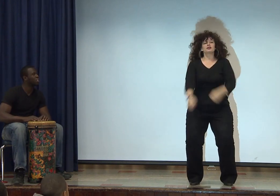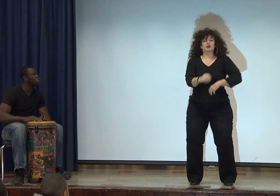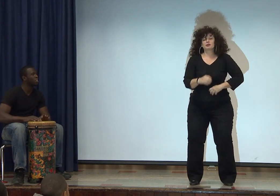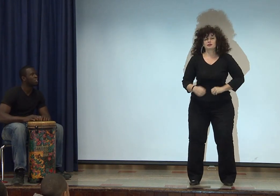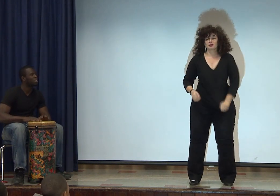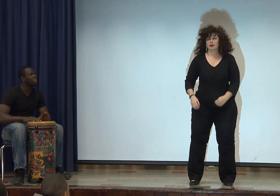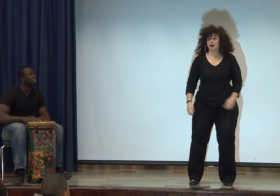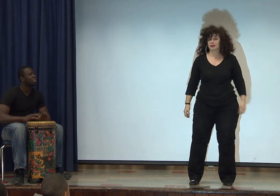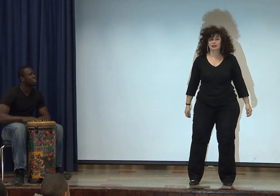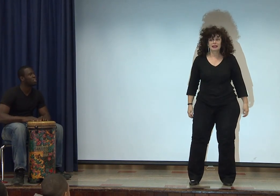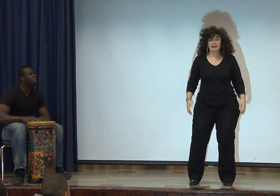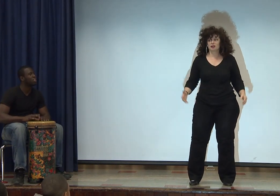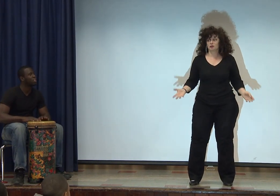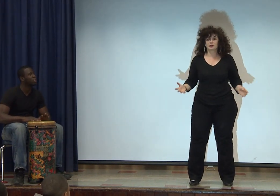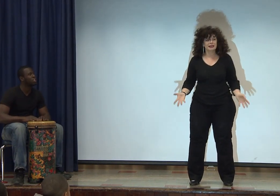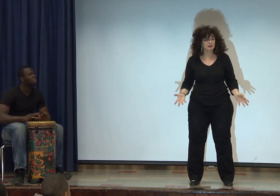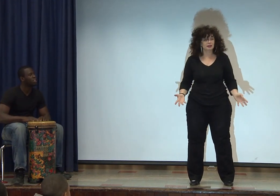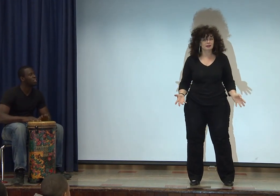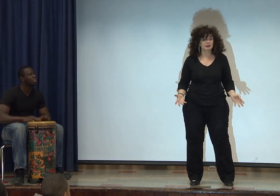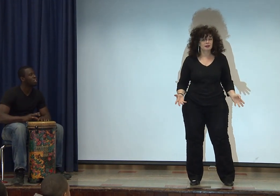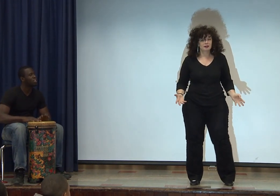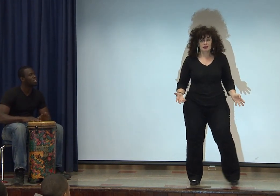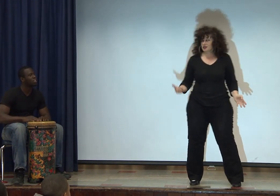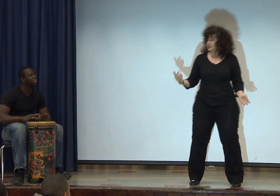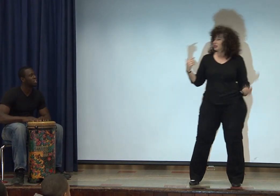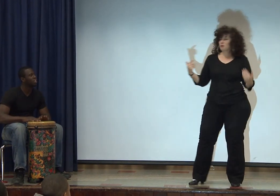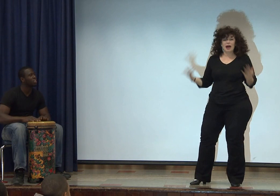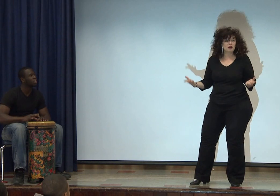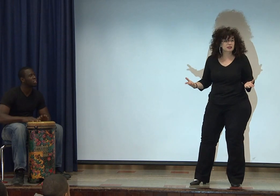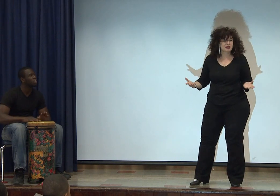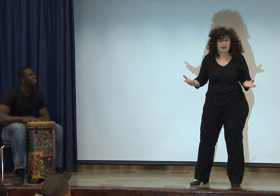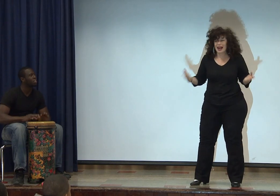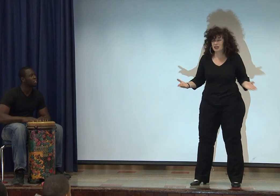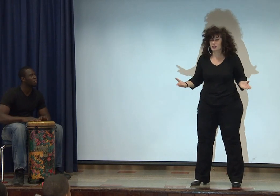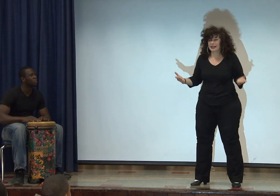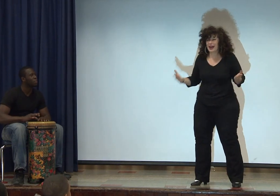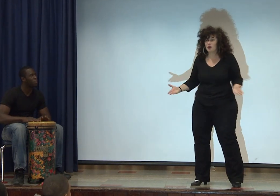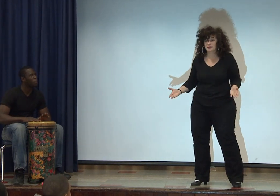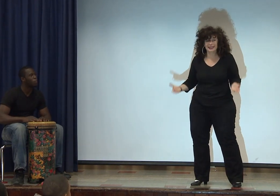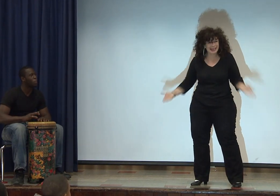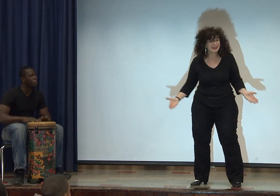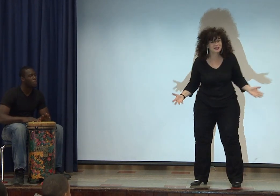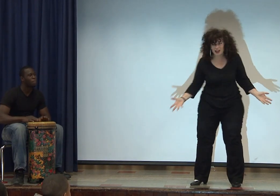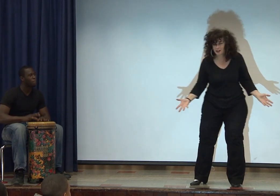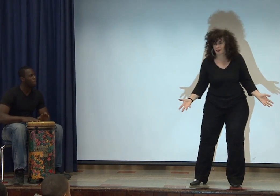Jumped onto the ground. He couldn't believe it. This little mouse actually helped the king in the jungle.